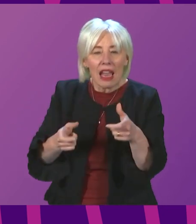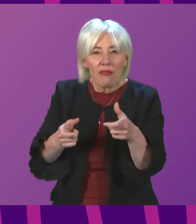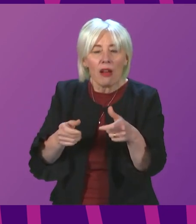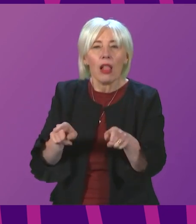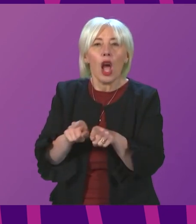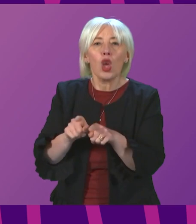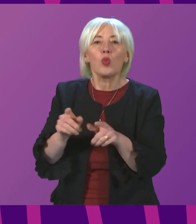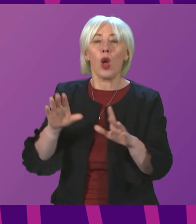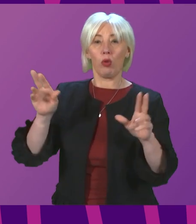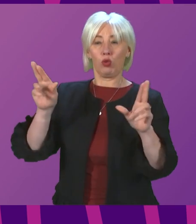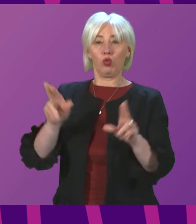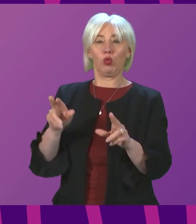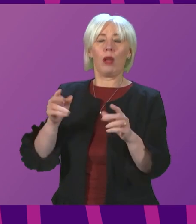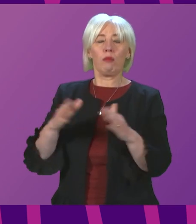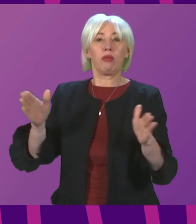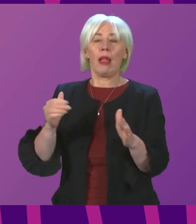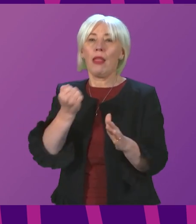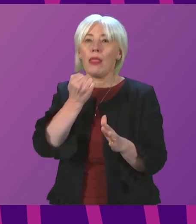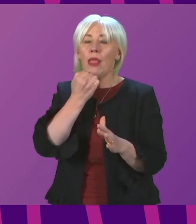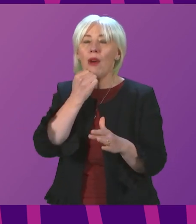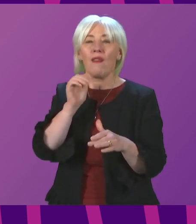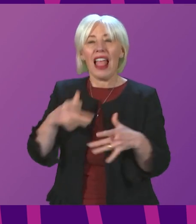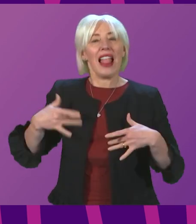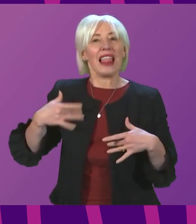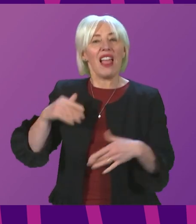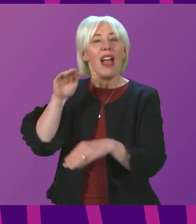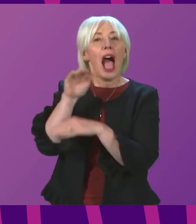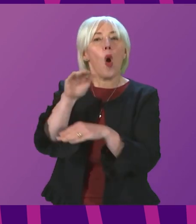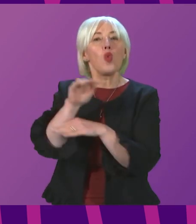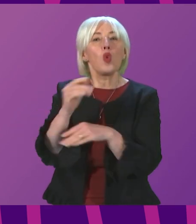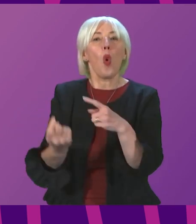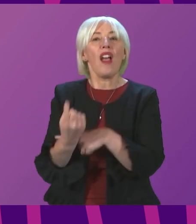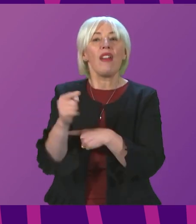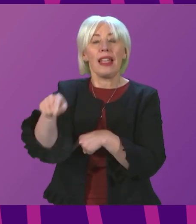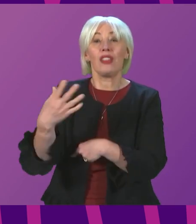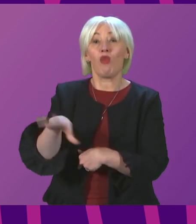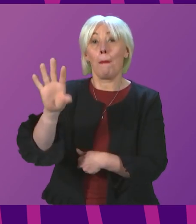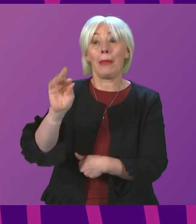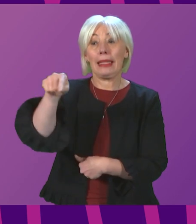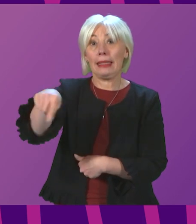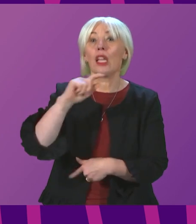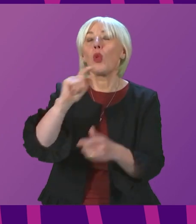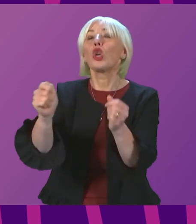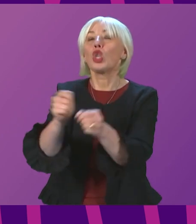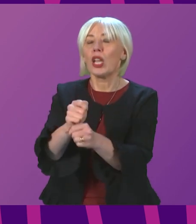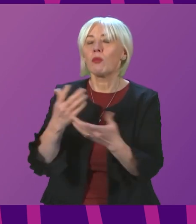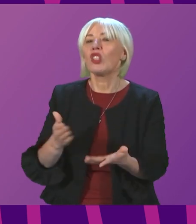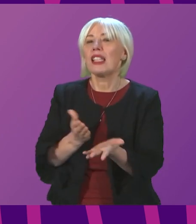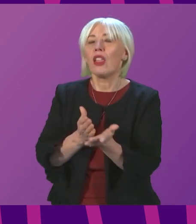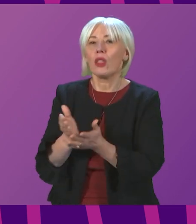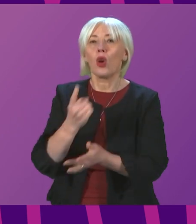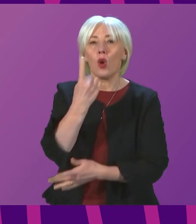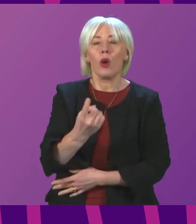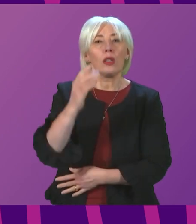limits on live outdoor events from Monday. First, I will run through today's statistics. 10